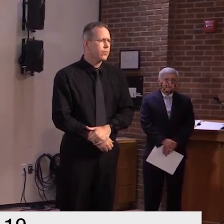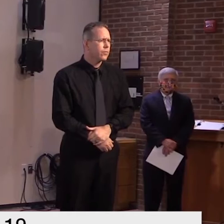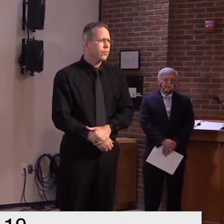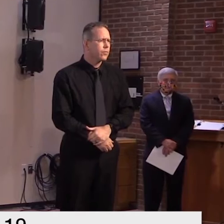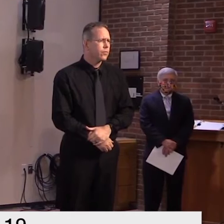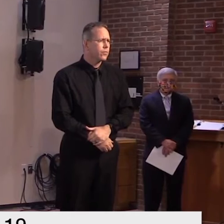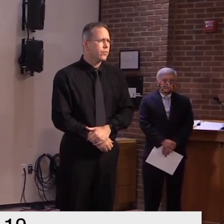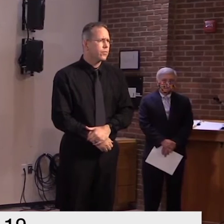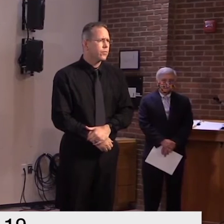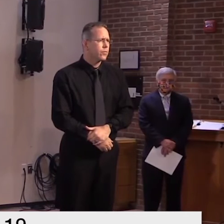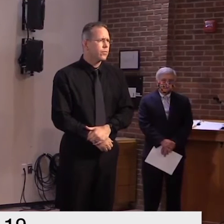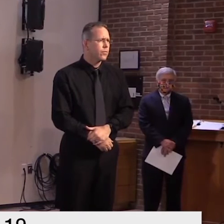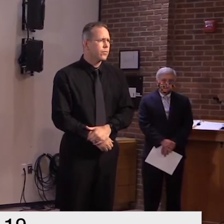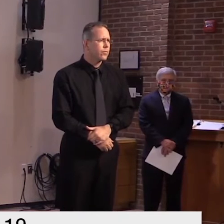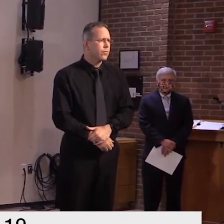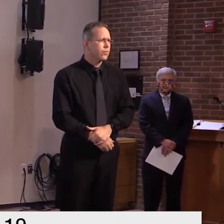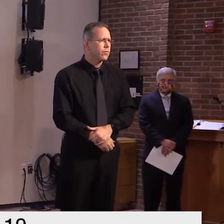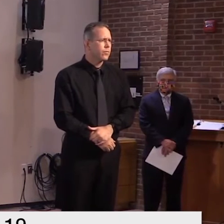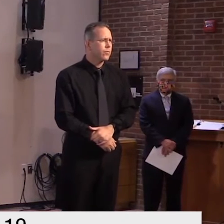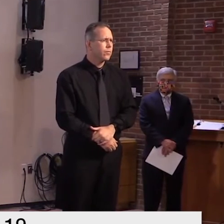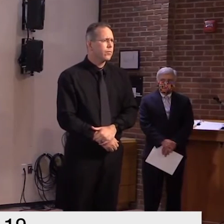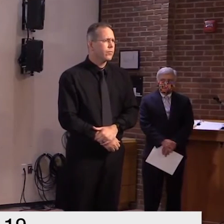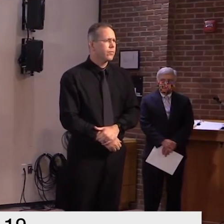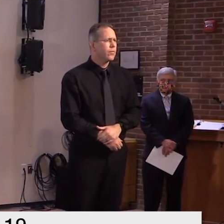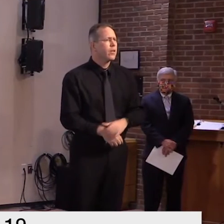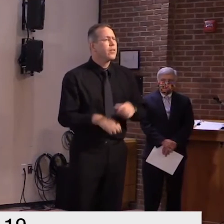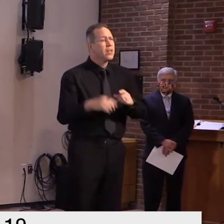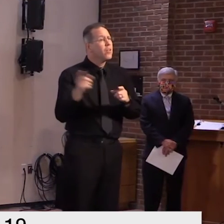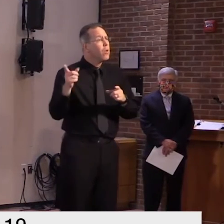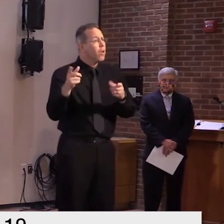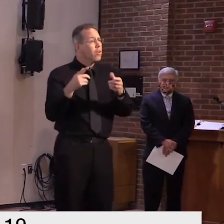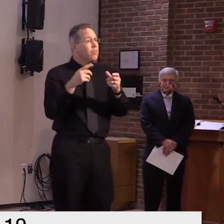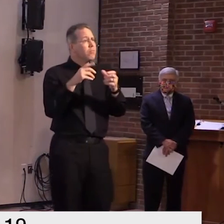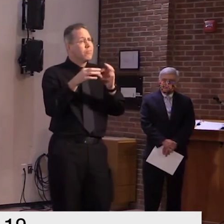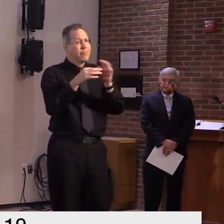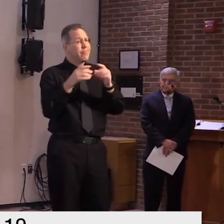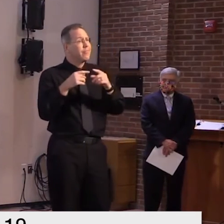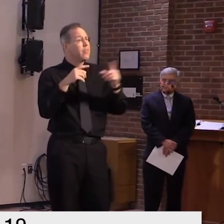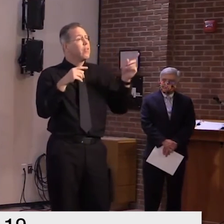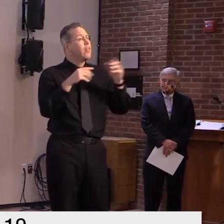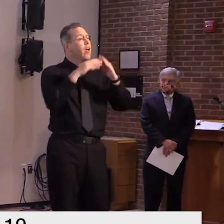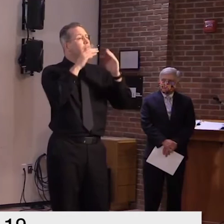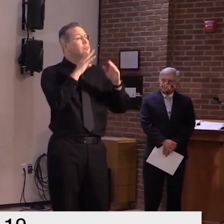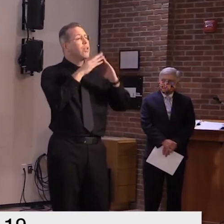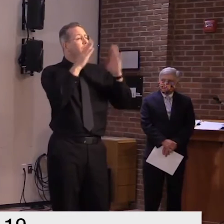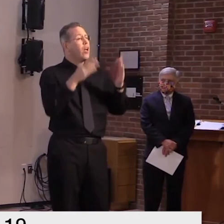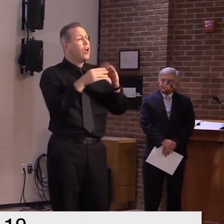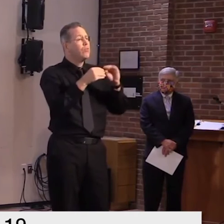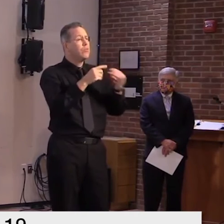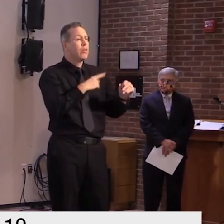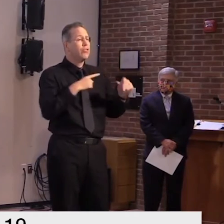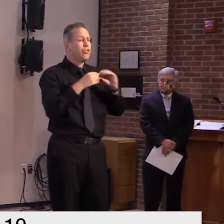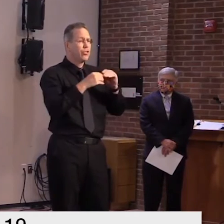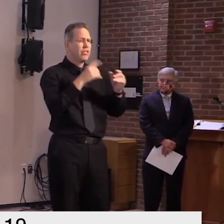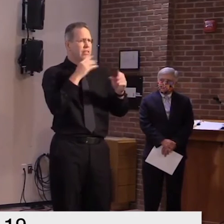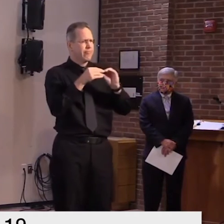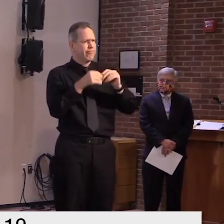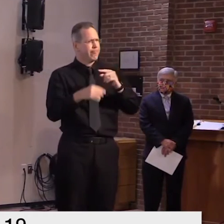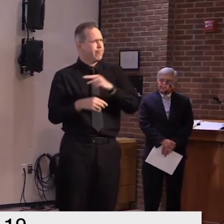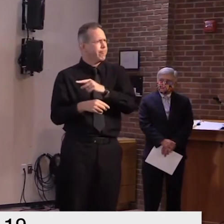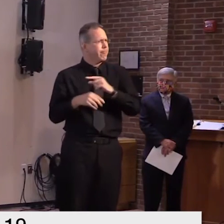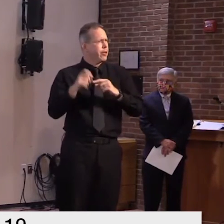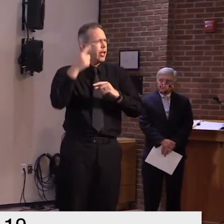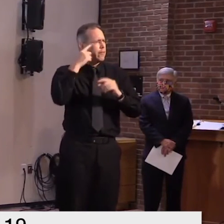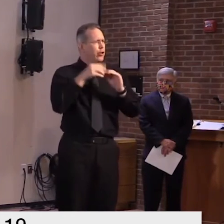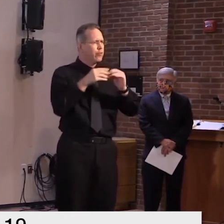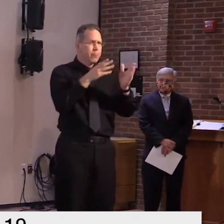ask them to put to maybe make it a little bit easier once it got to yeah well we've included legislators